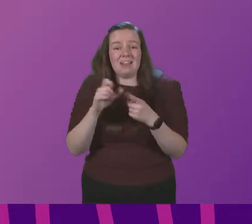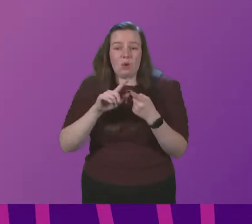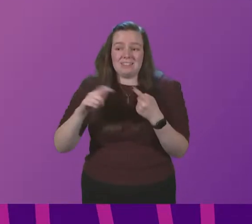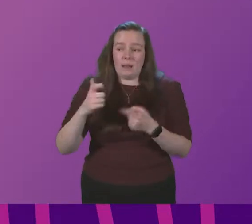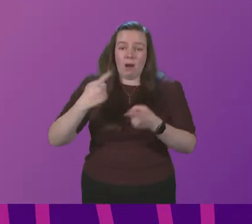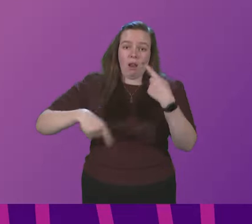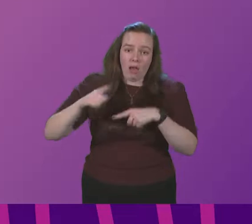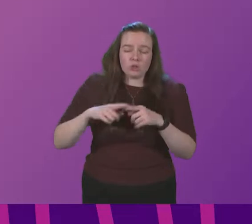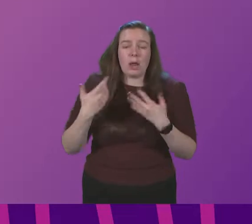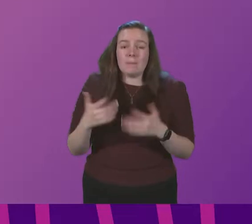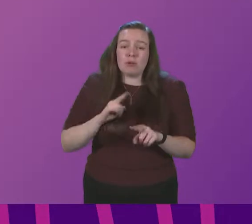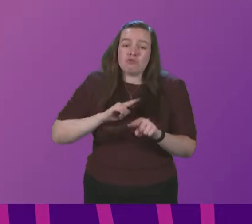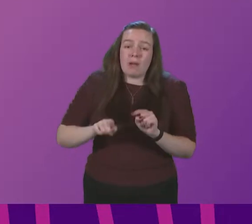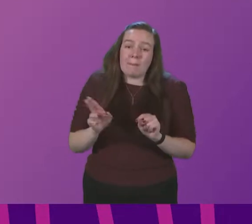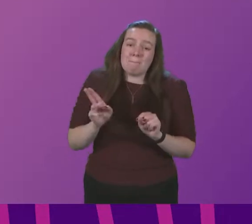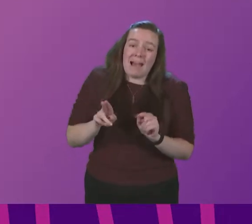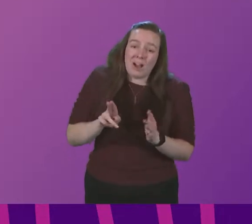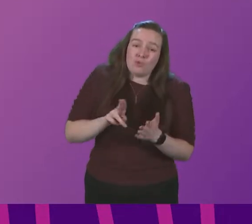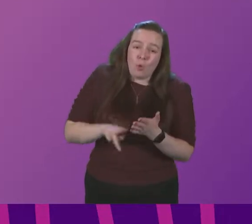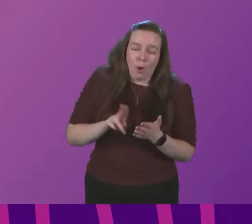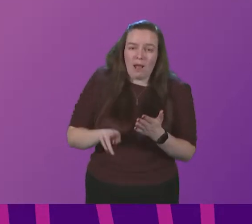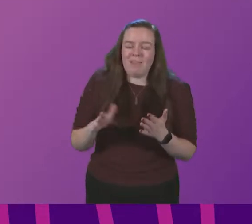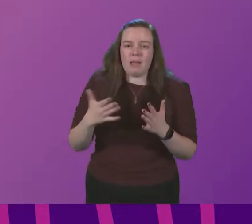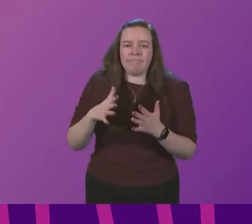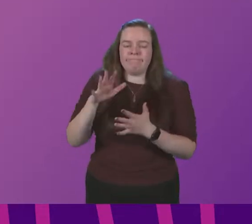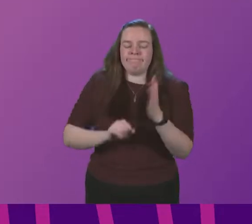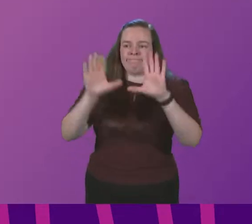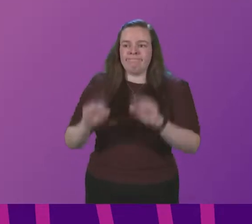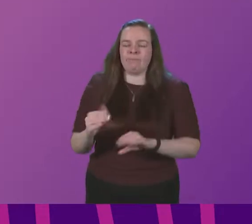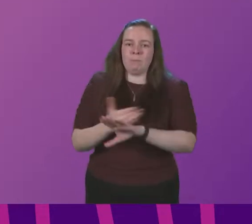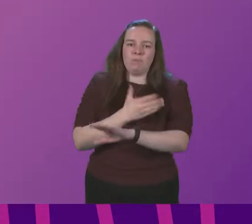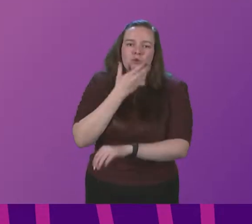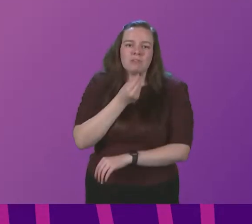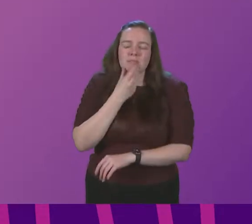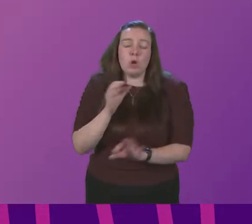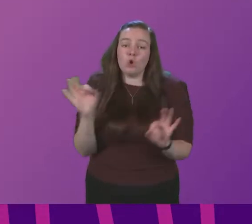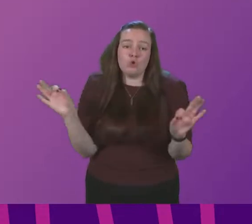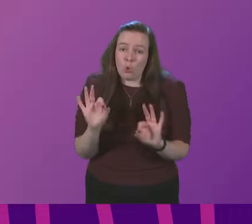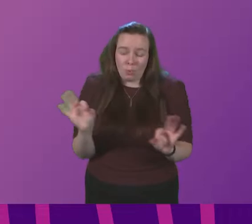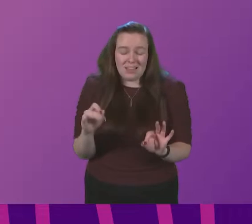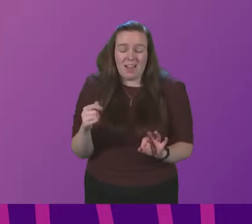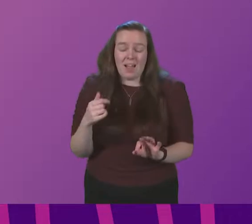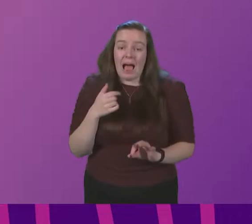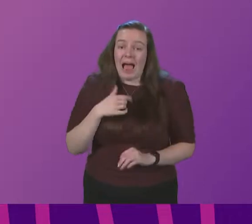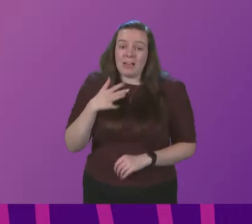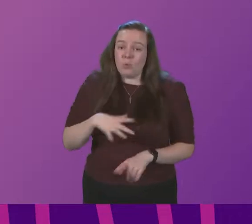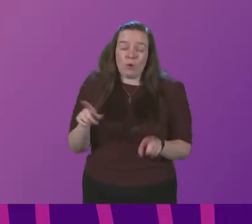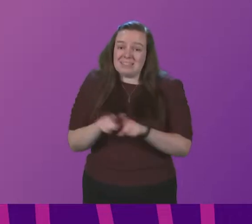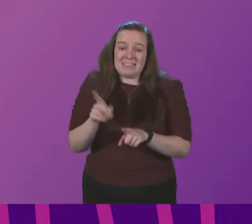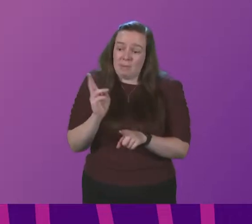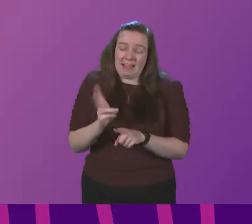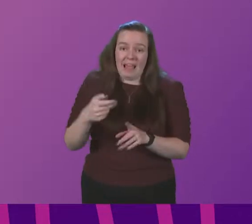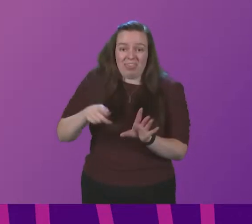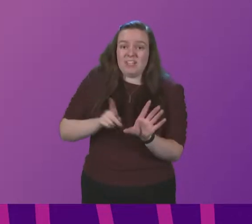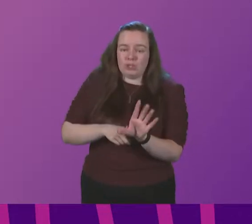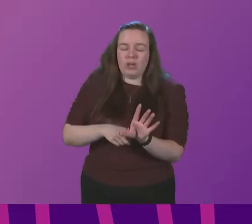people some limited normality to have to take that away from them before Christmas nobody I certainly don't want to be in that position so let